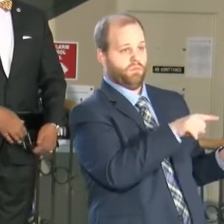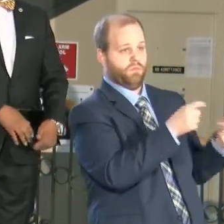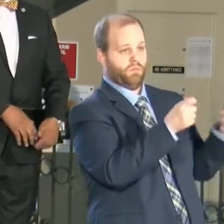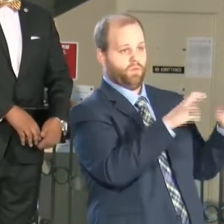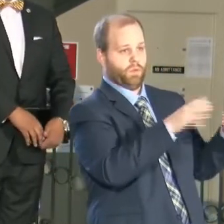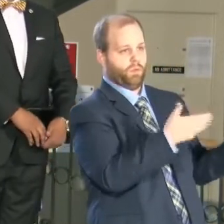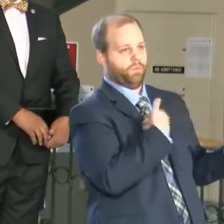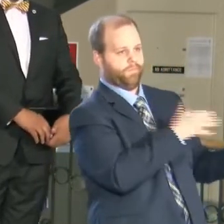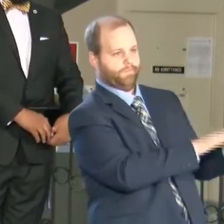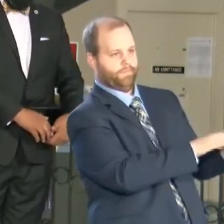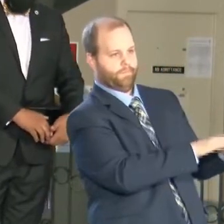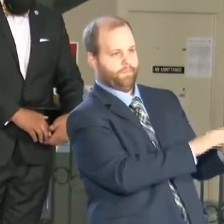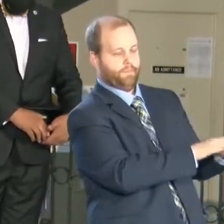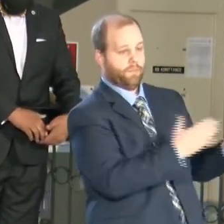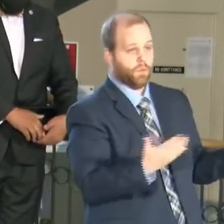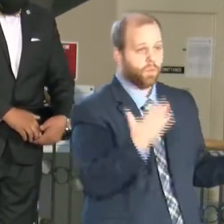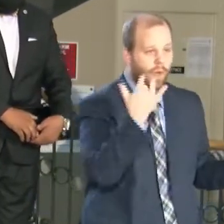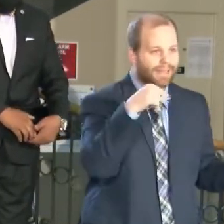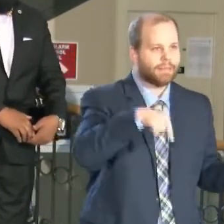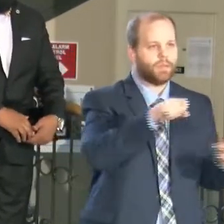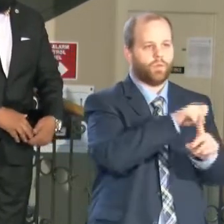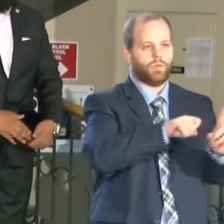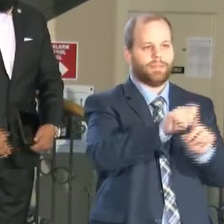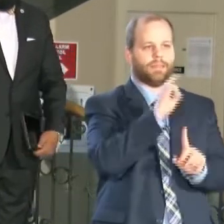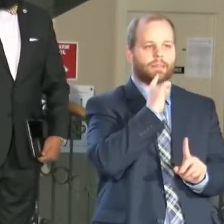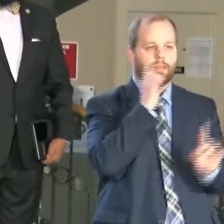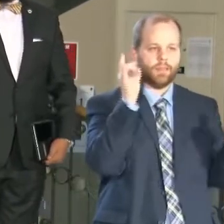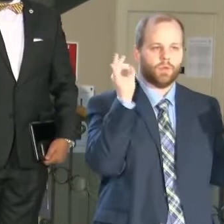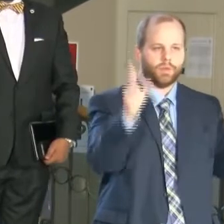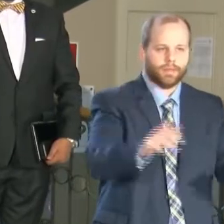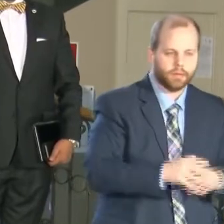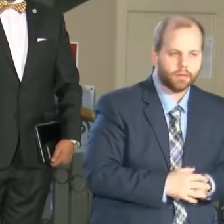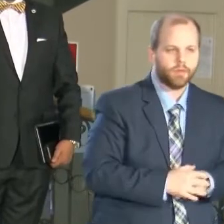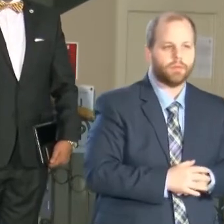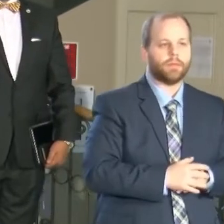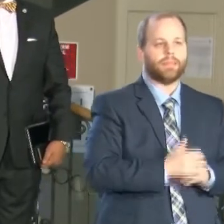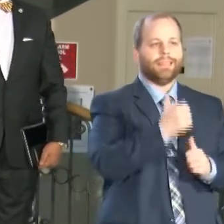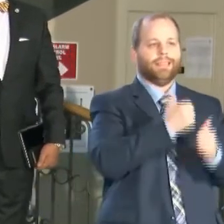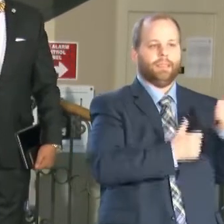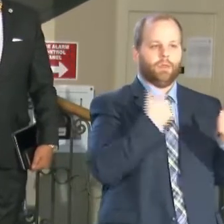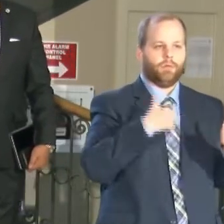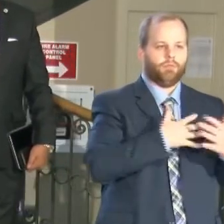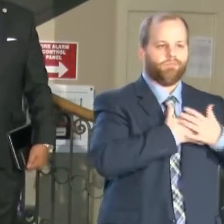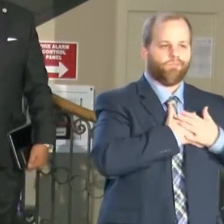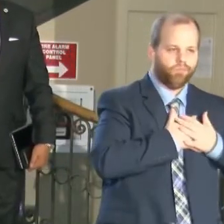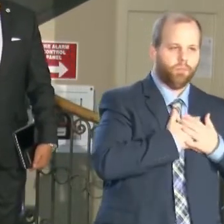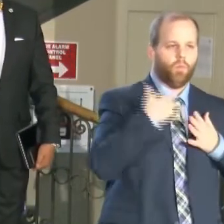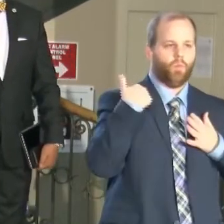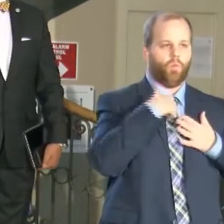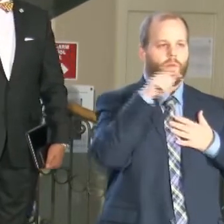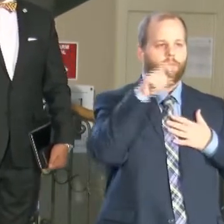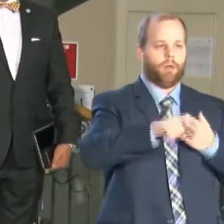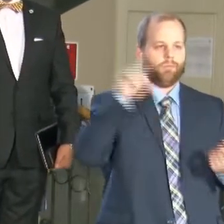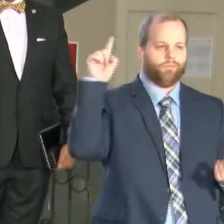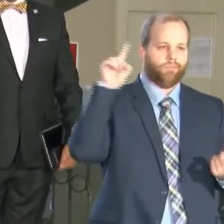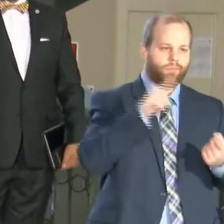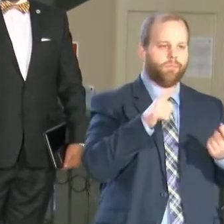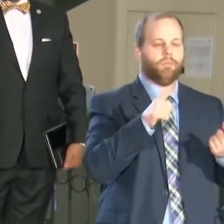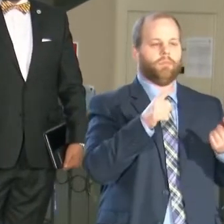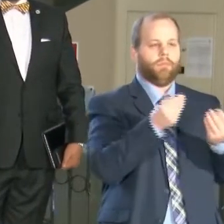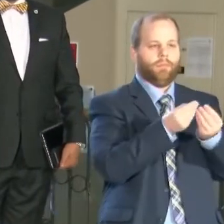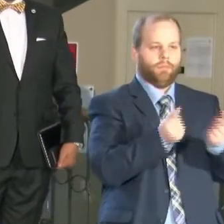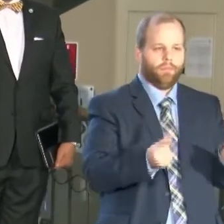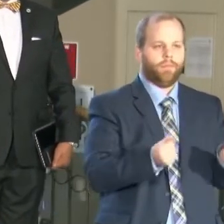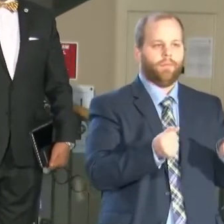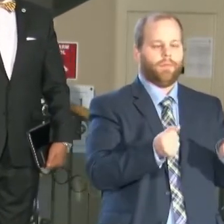City Board because it's just that serious to each of us of how we have to get this violent crime, but focusing on systemic and root causes